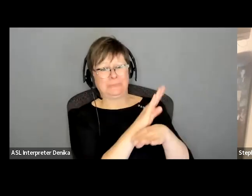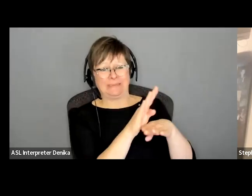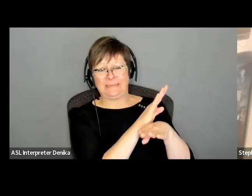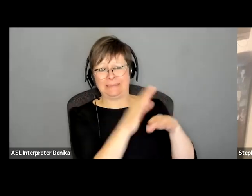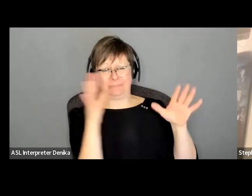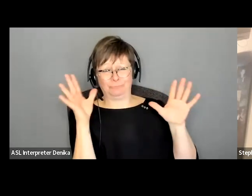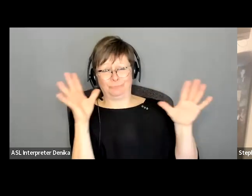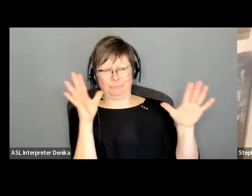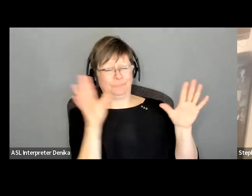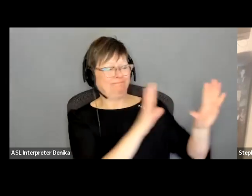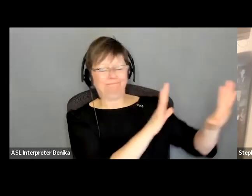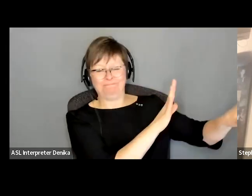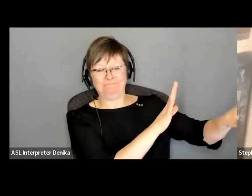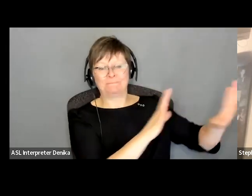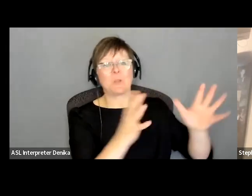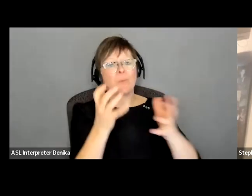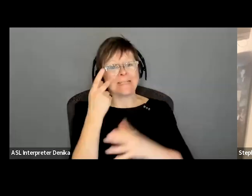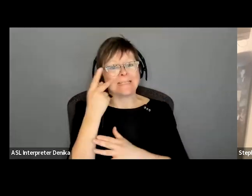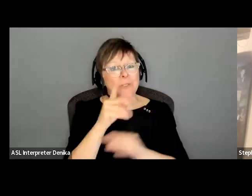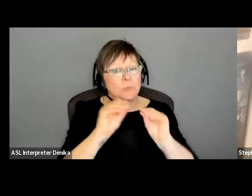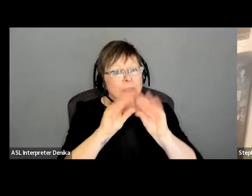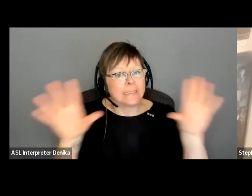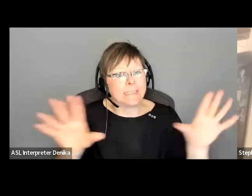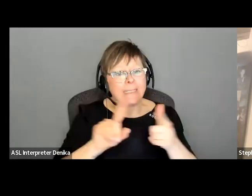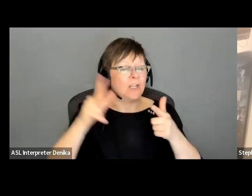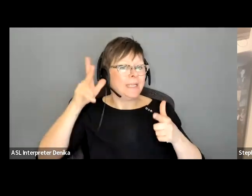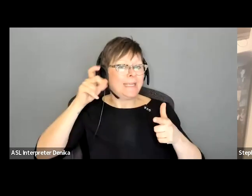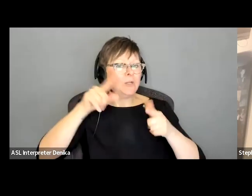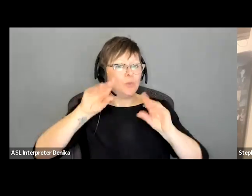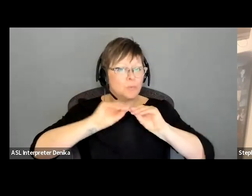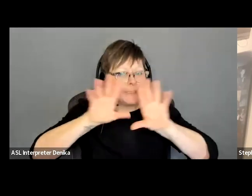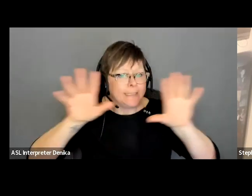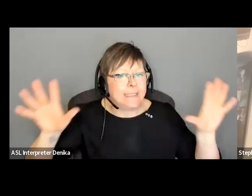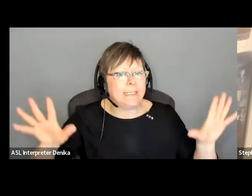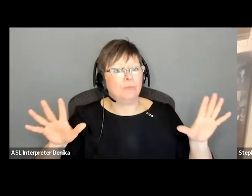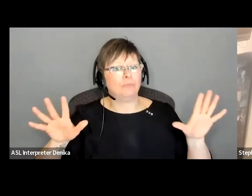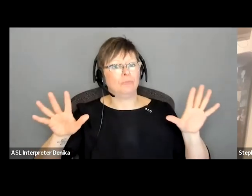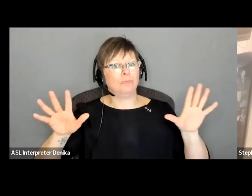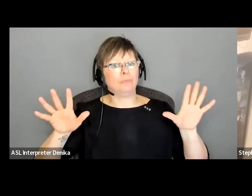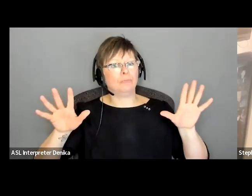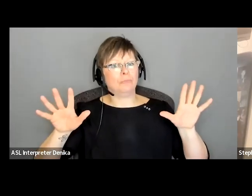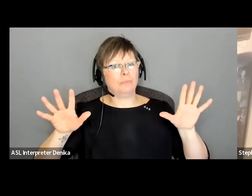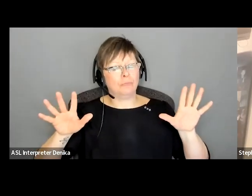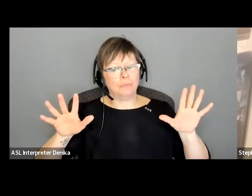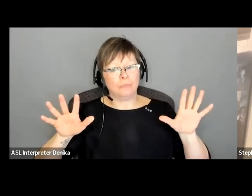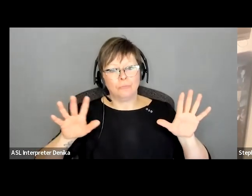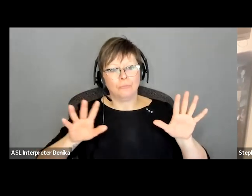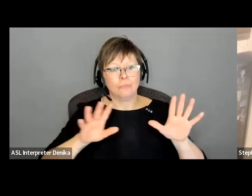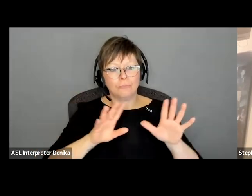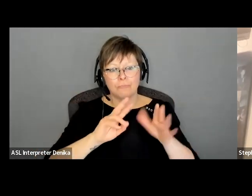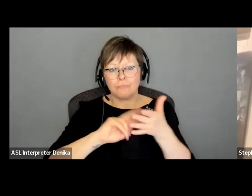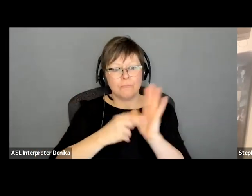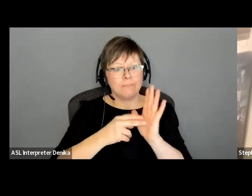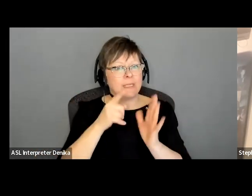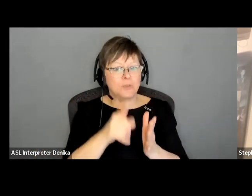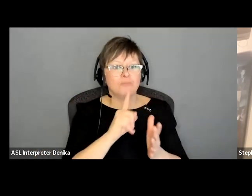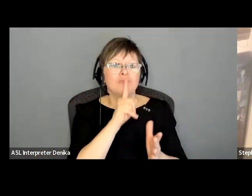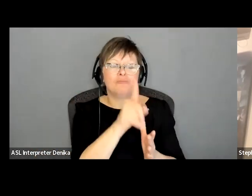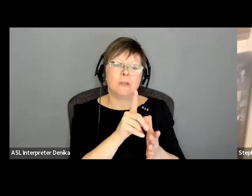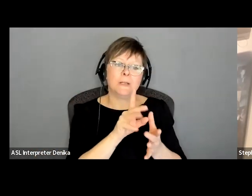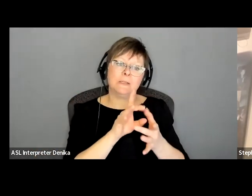want to be able to see you clearly we want to be able to hear you clearly and that you've really you know invested and you're connected to the role and